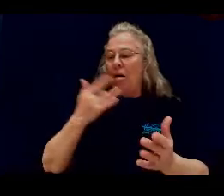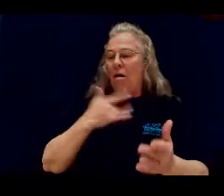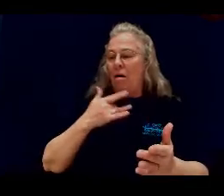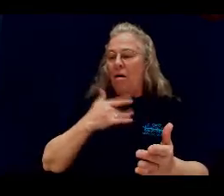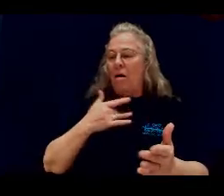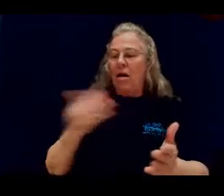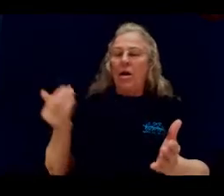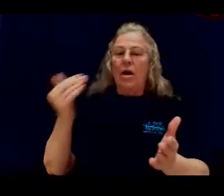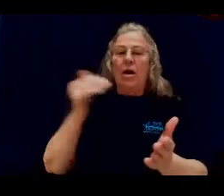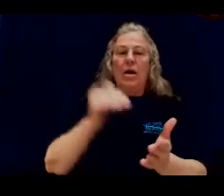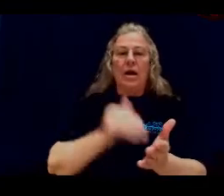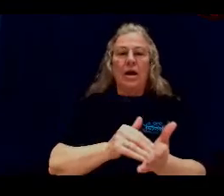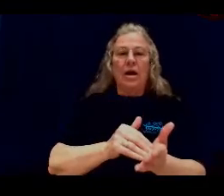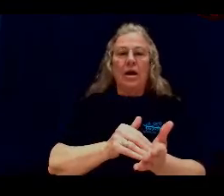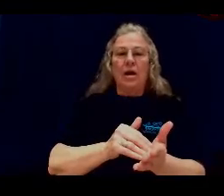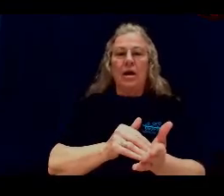heart again. it.